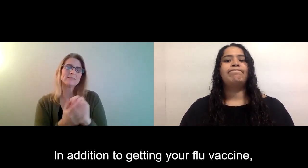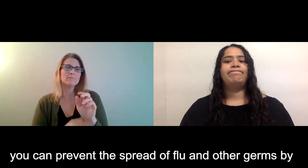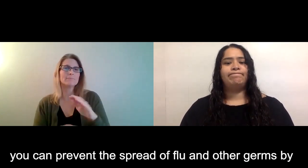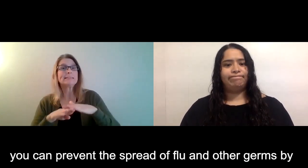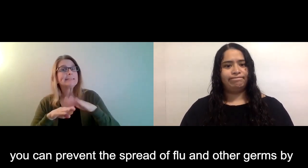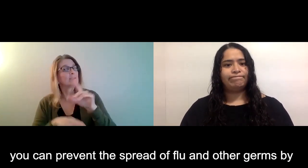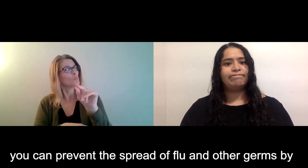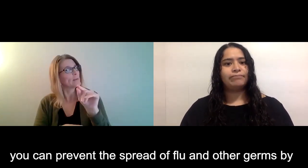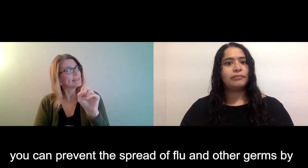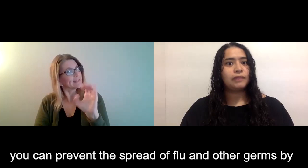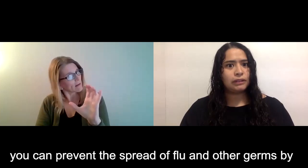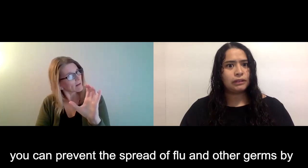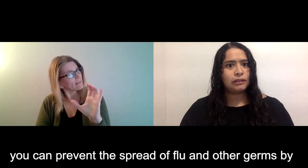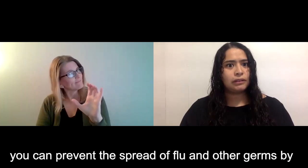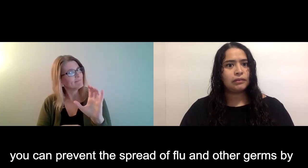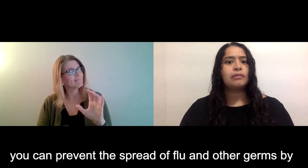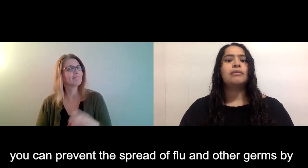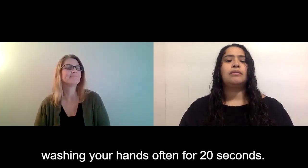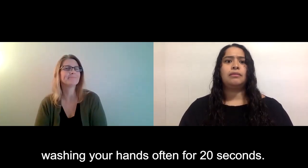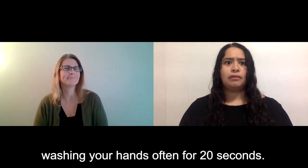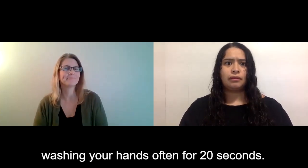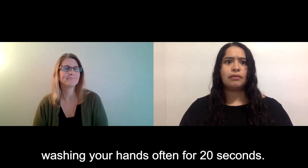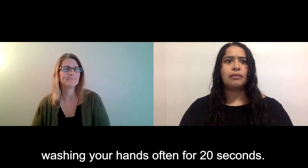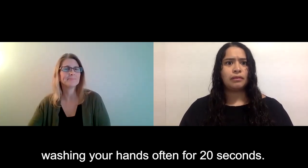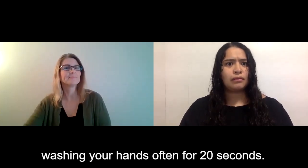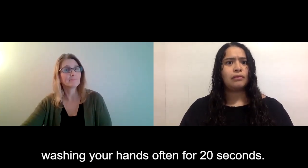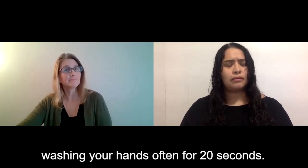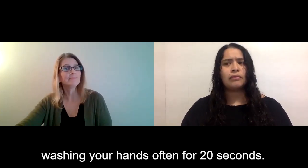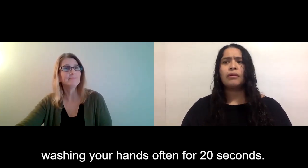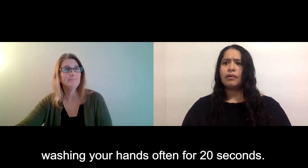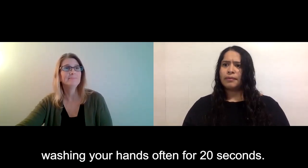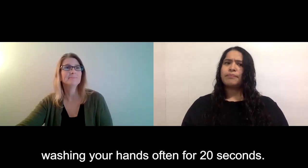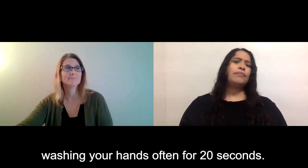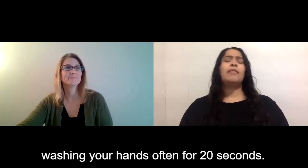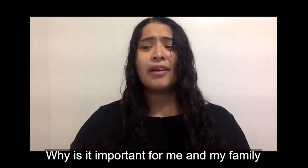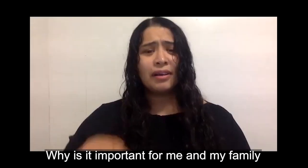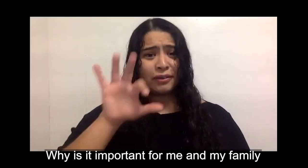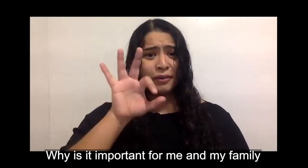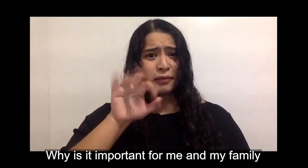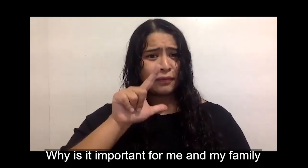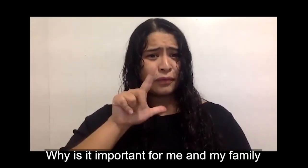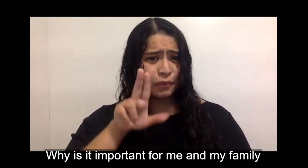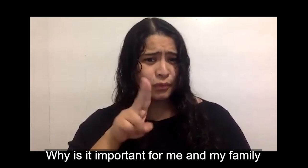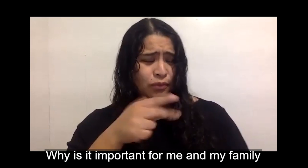vaccine, you can prevent the spread of flu and other germs by washing your hands often for 20 seconds.